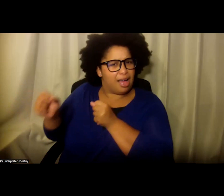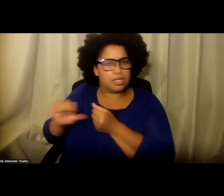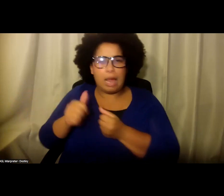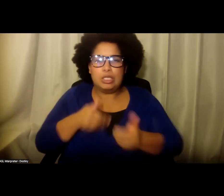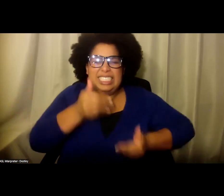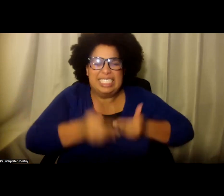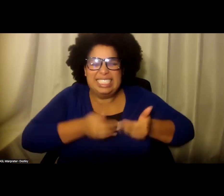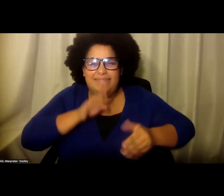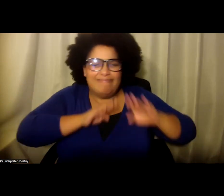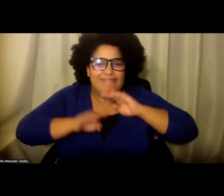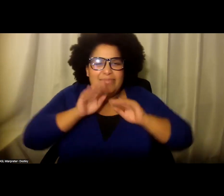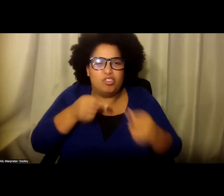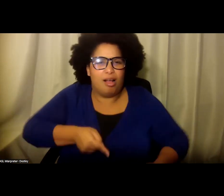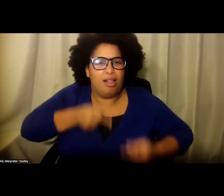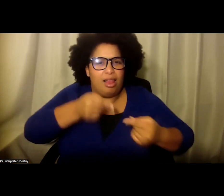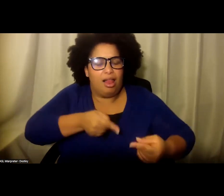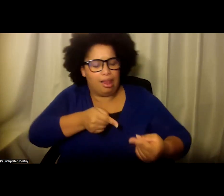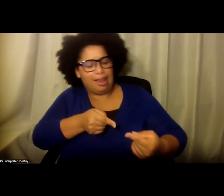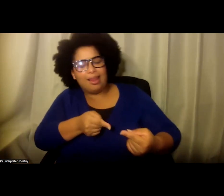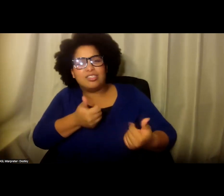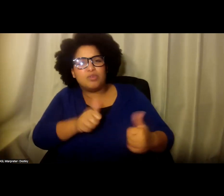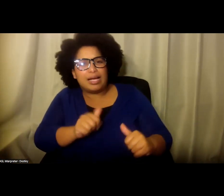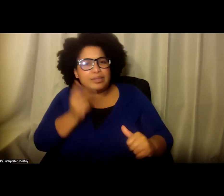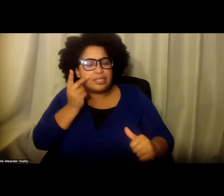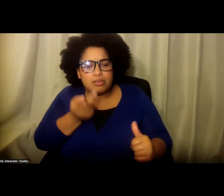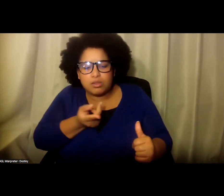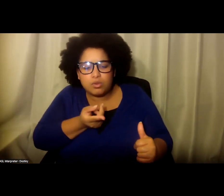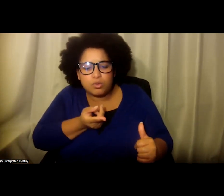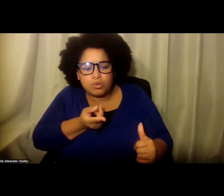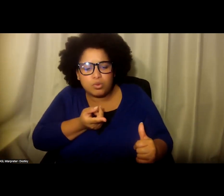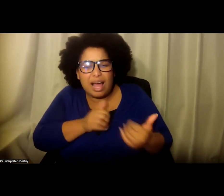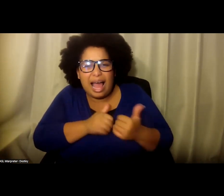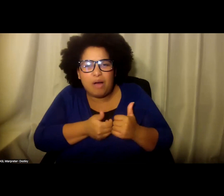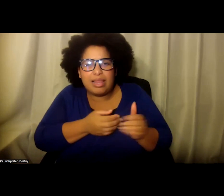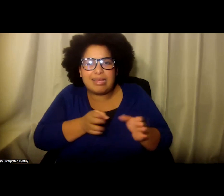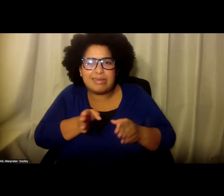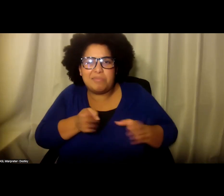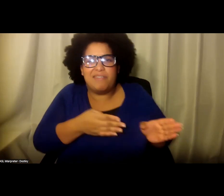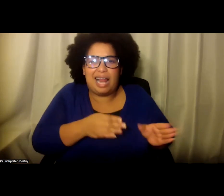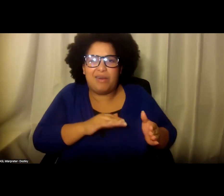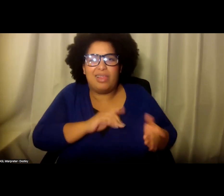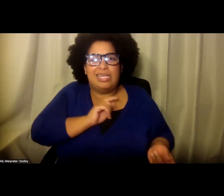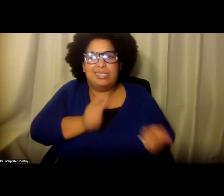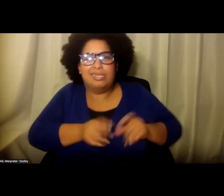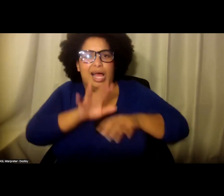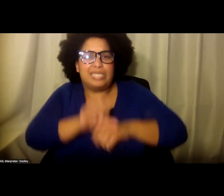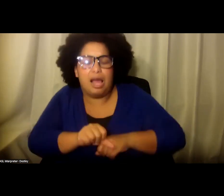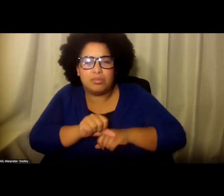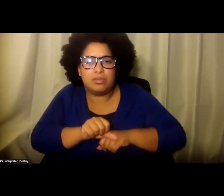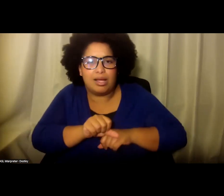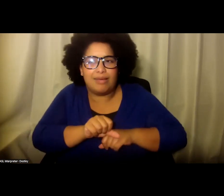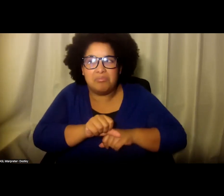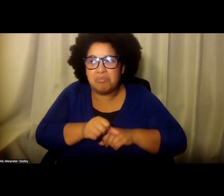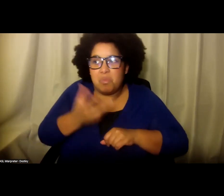that there were some that really struggled in trying to see how they were going to be able to pivot and using the expertise of those